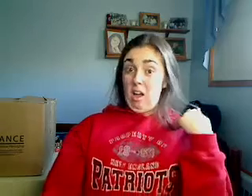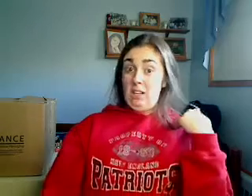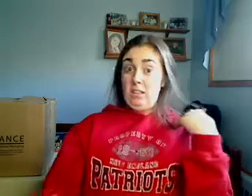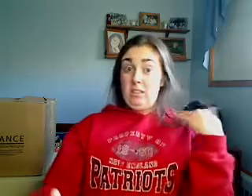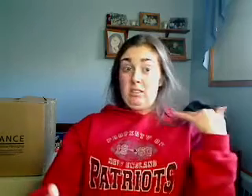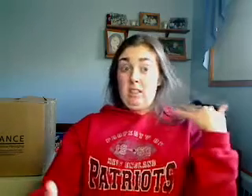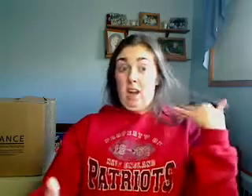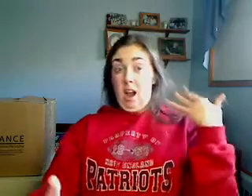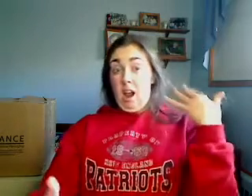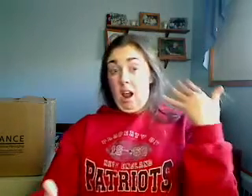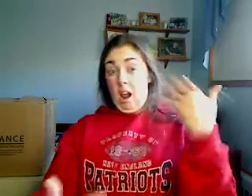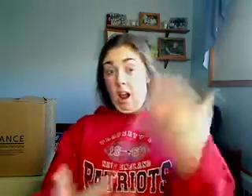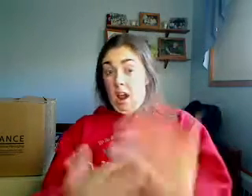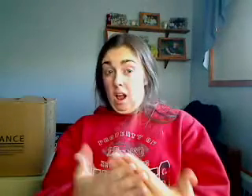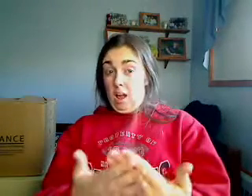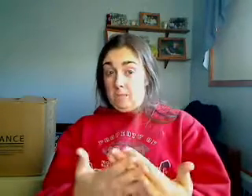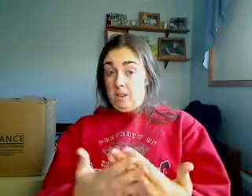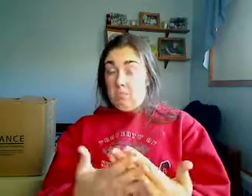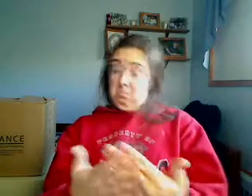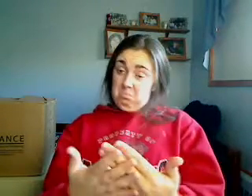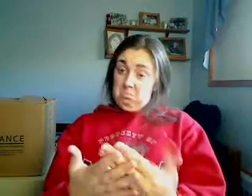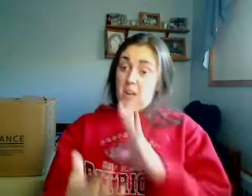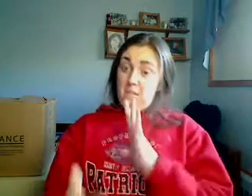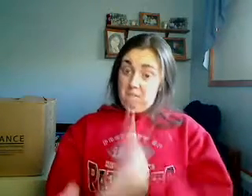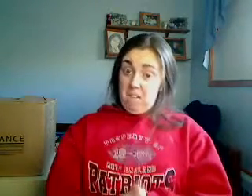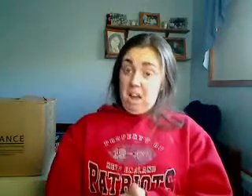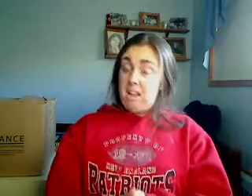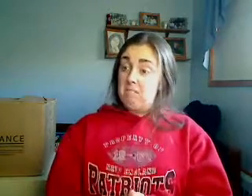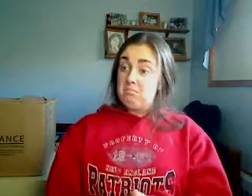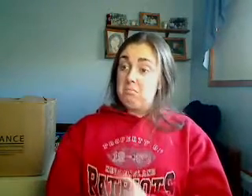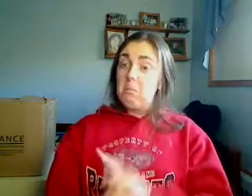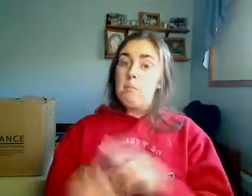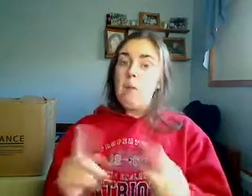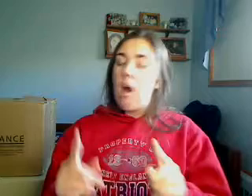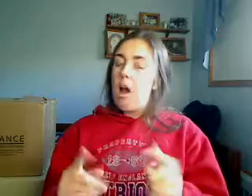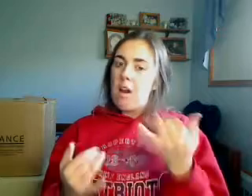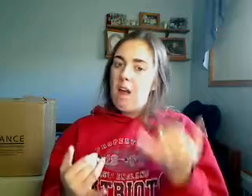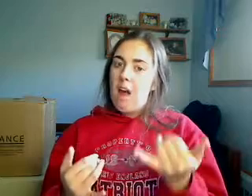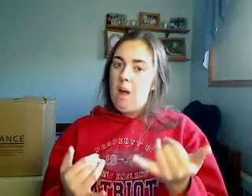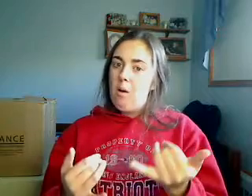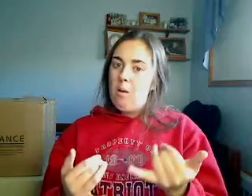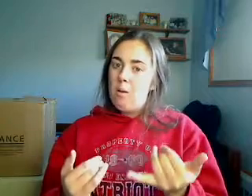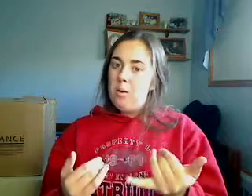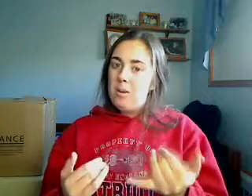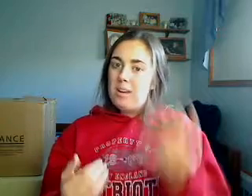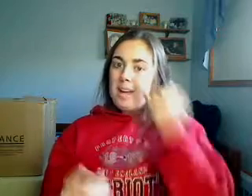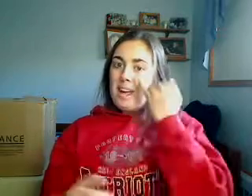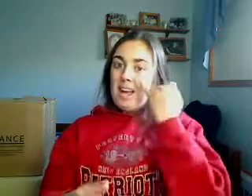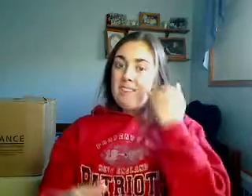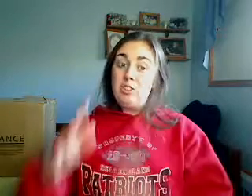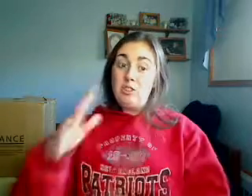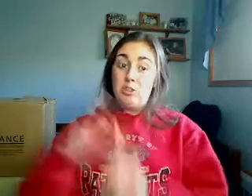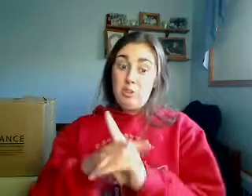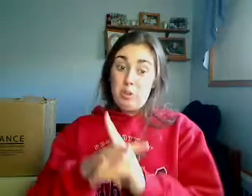And that is apparently the malicious stories in the media, that may be what he's referring to.